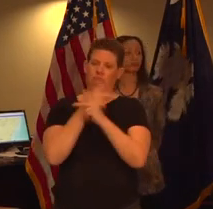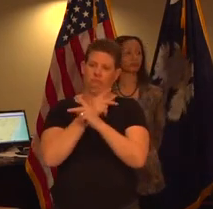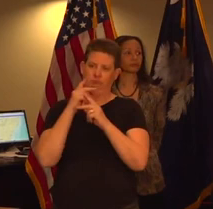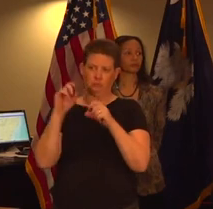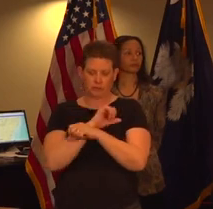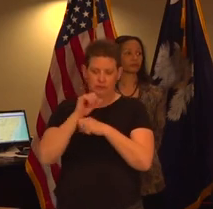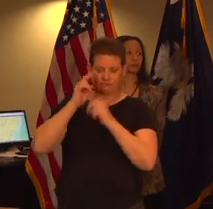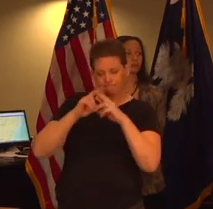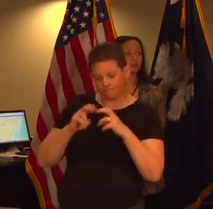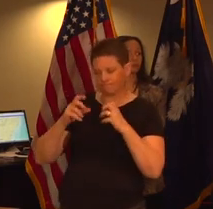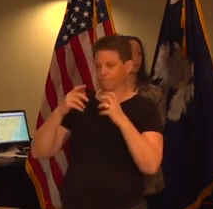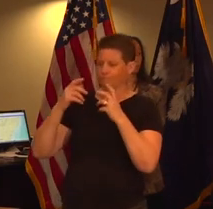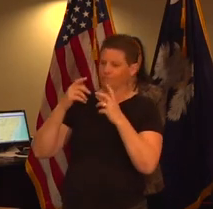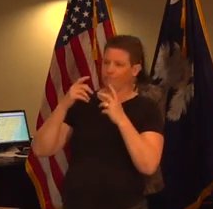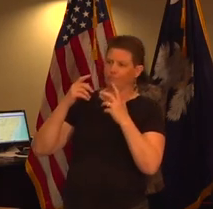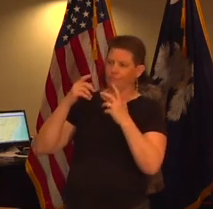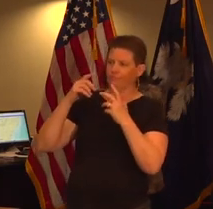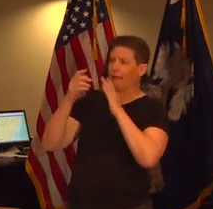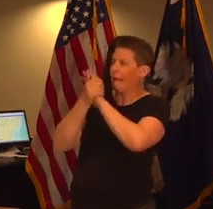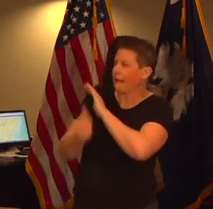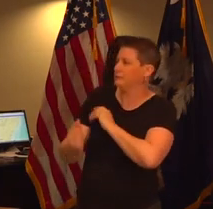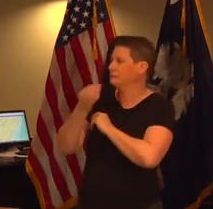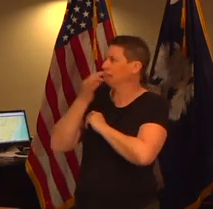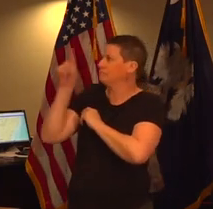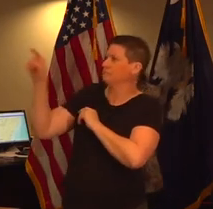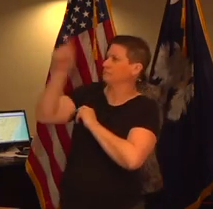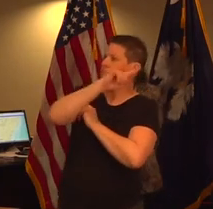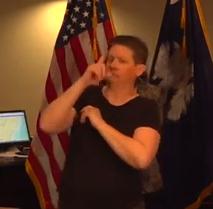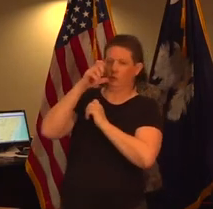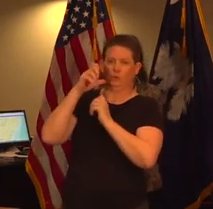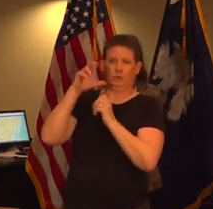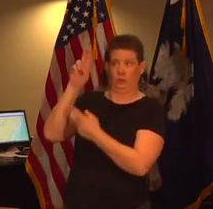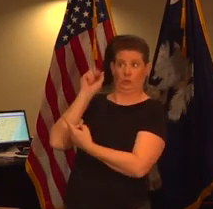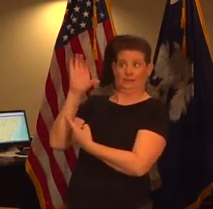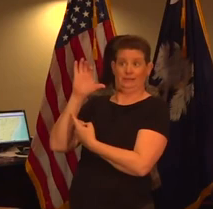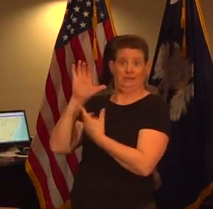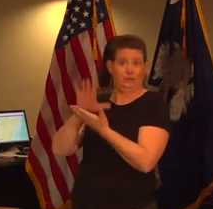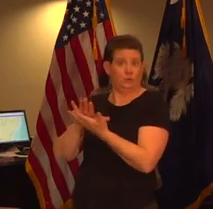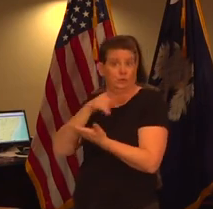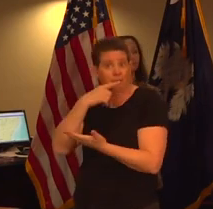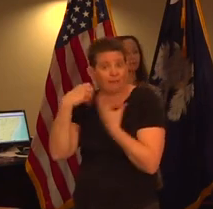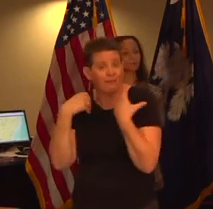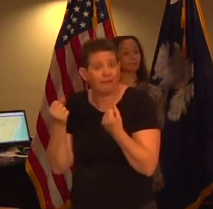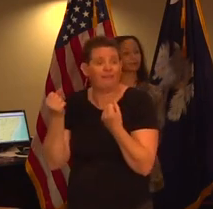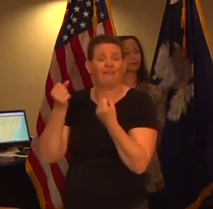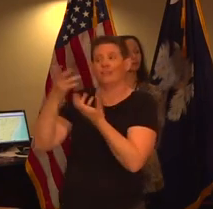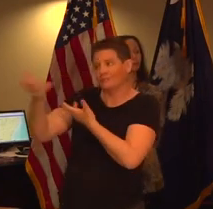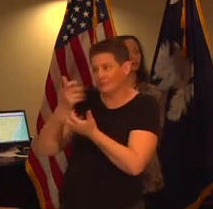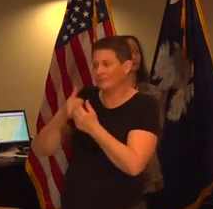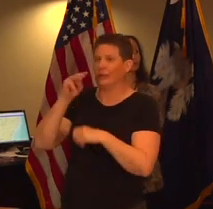working with uh multiple experts uh that have been uh at the usc school of public health um